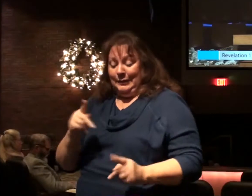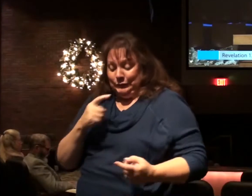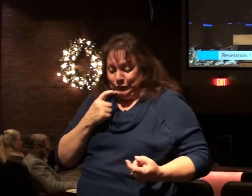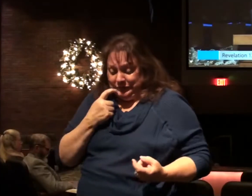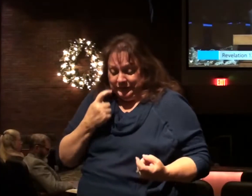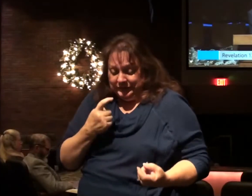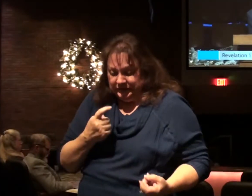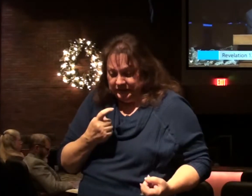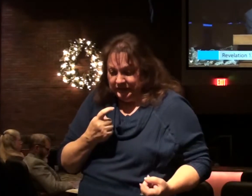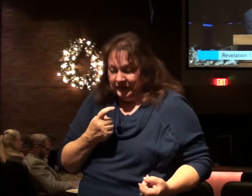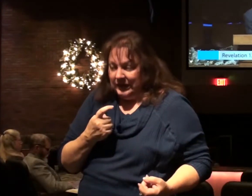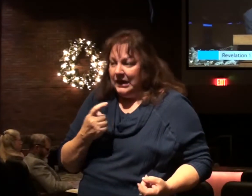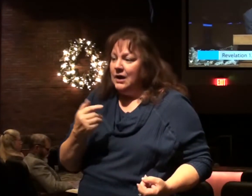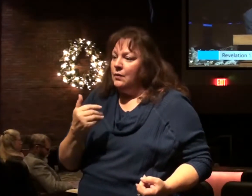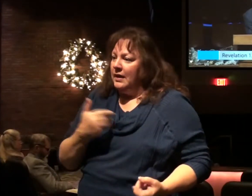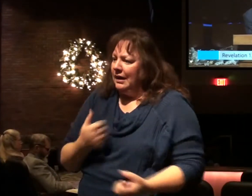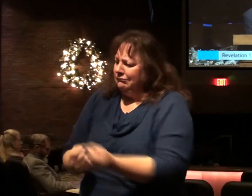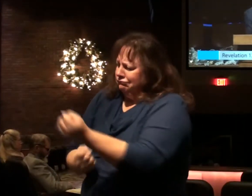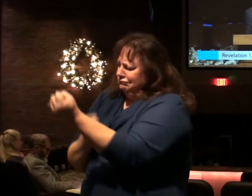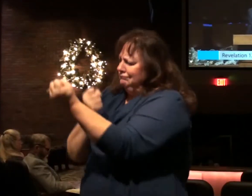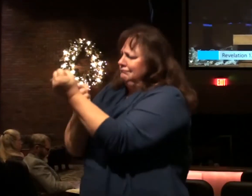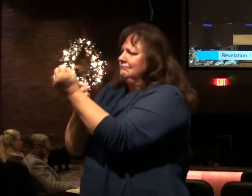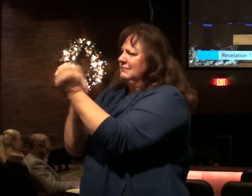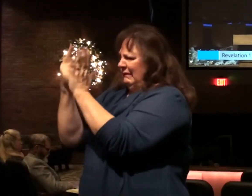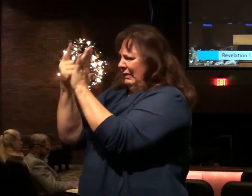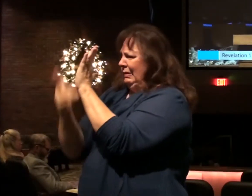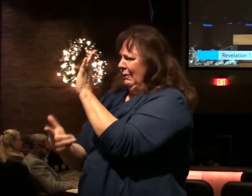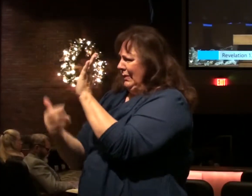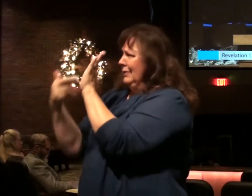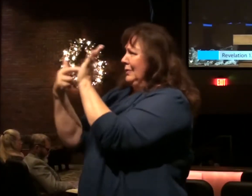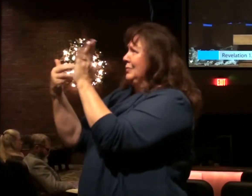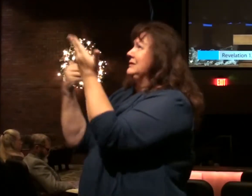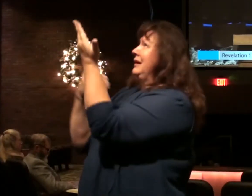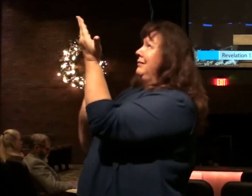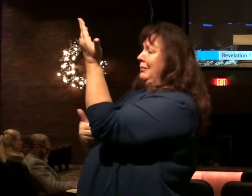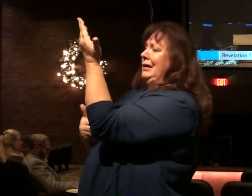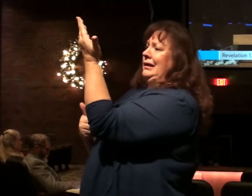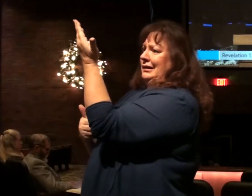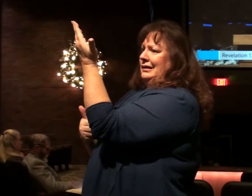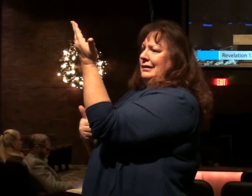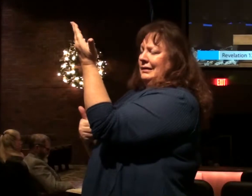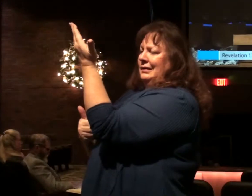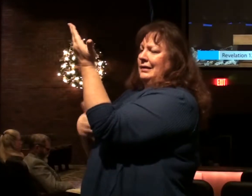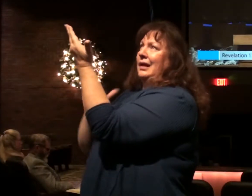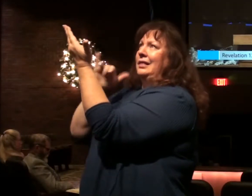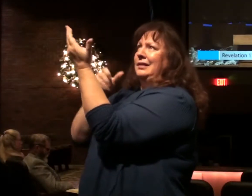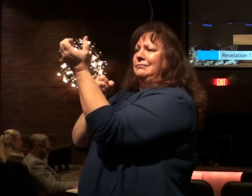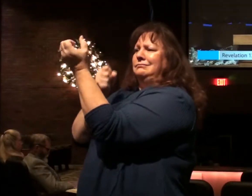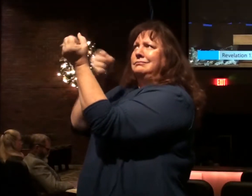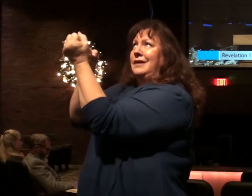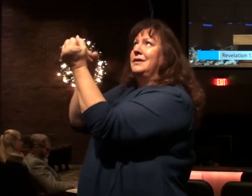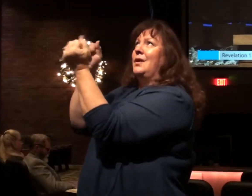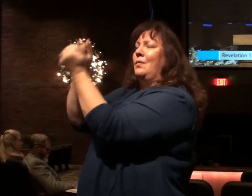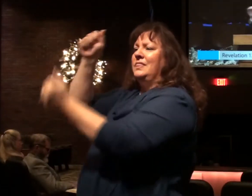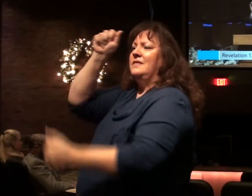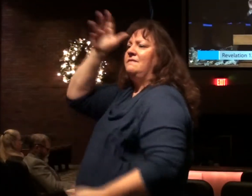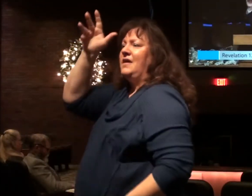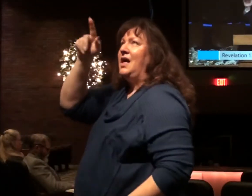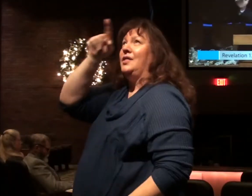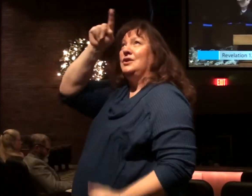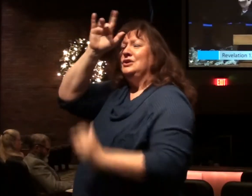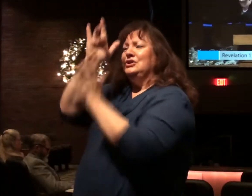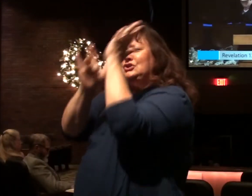sin, we have an advocate, the one who represents us, and an advocate with the Father, Jesus